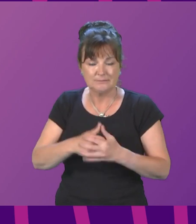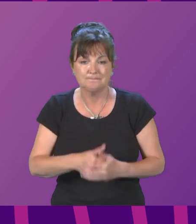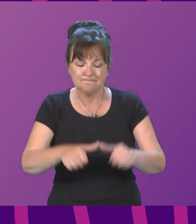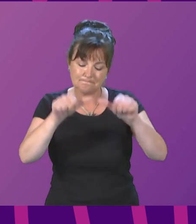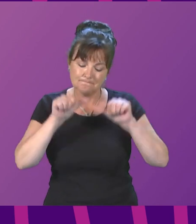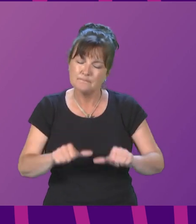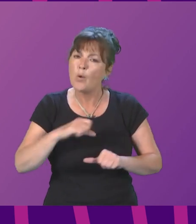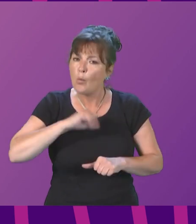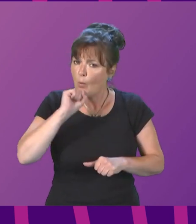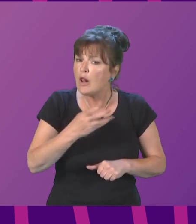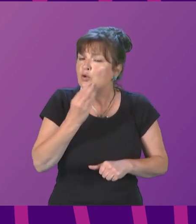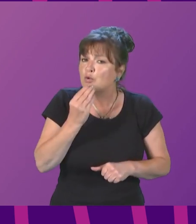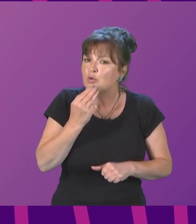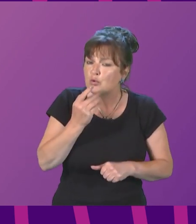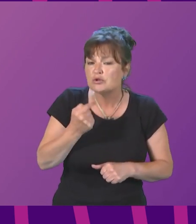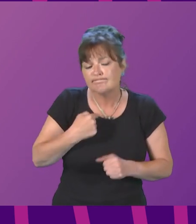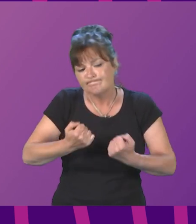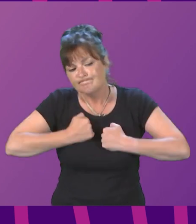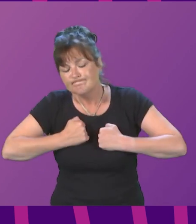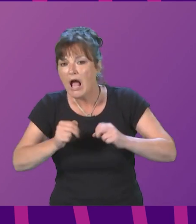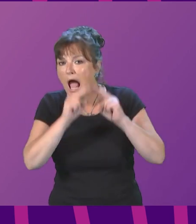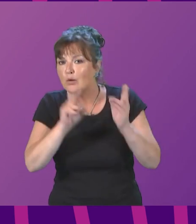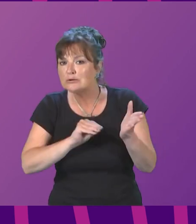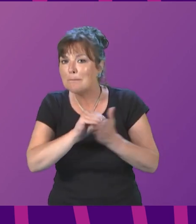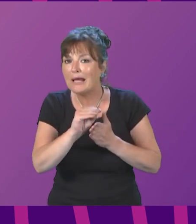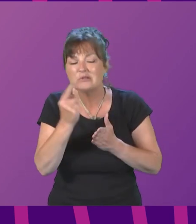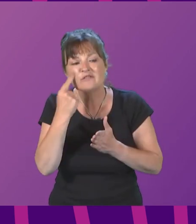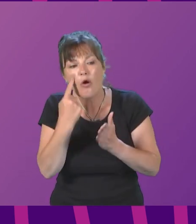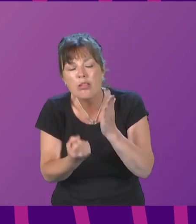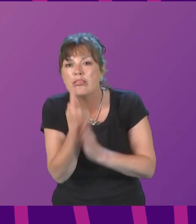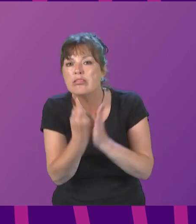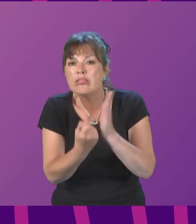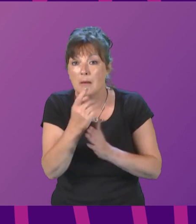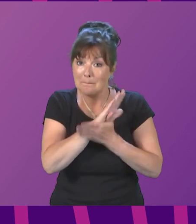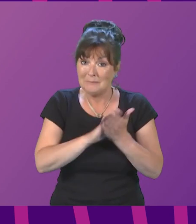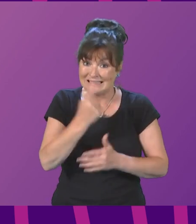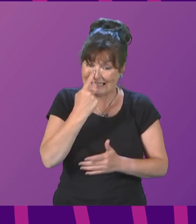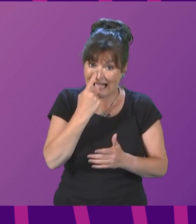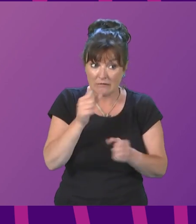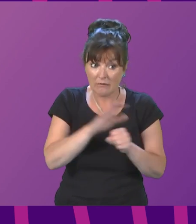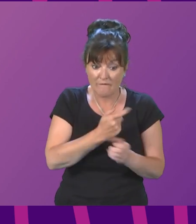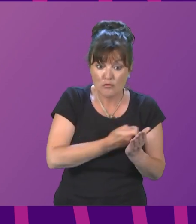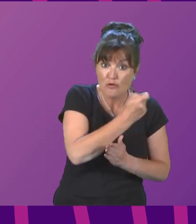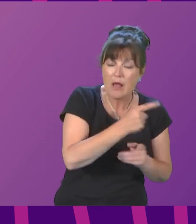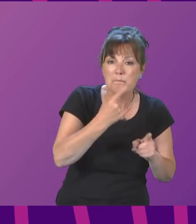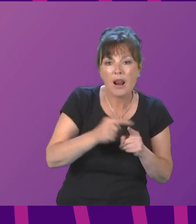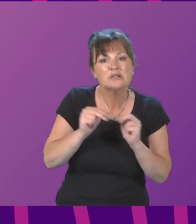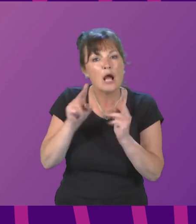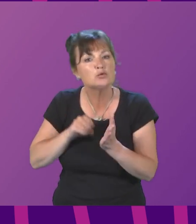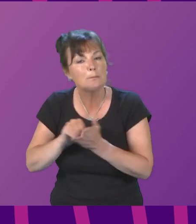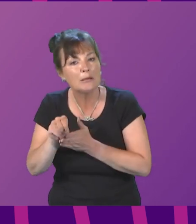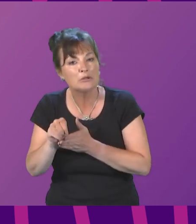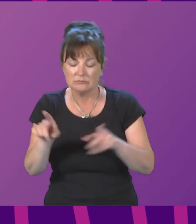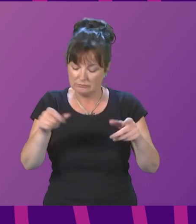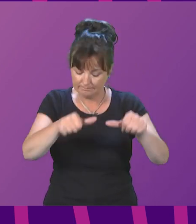housing payments to help with energy costs as well as with rent payments. We will also increase funding